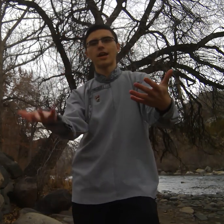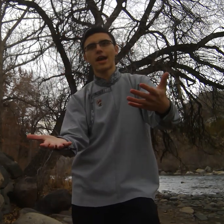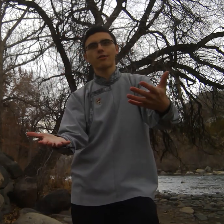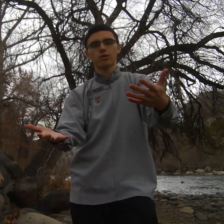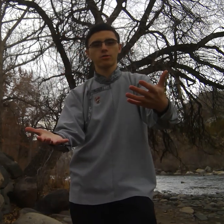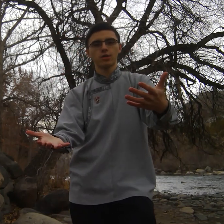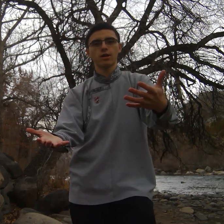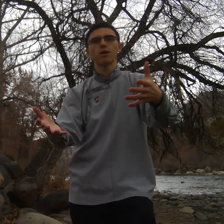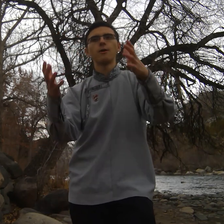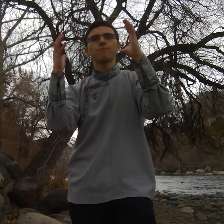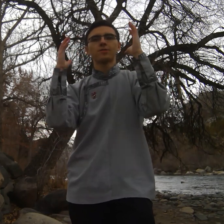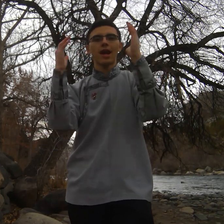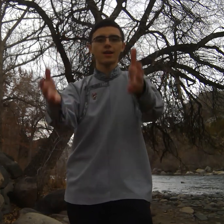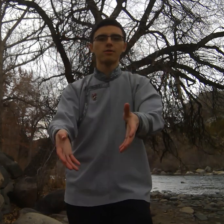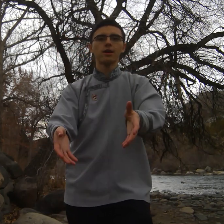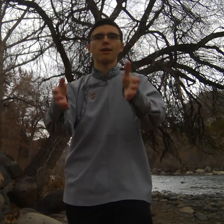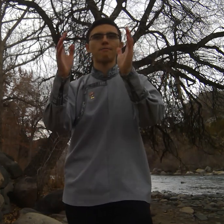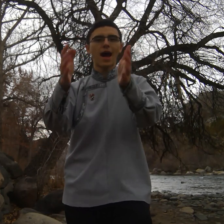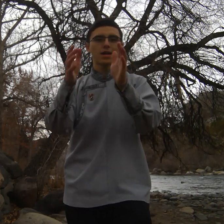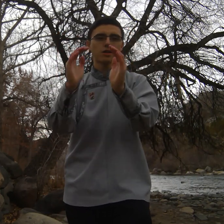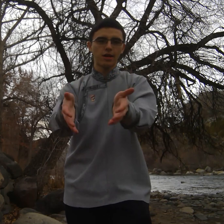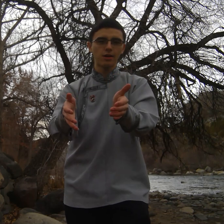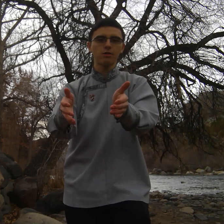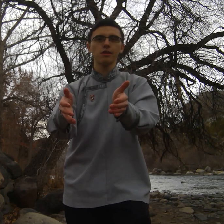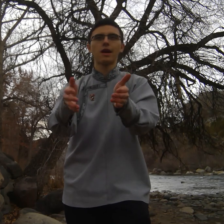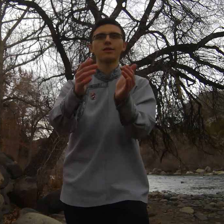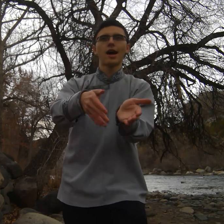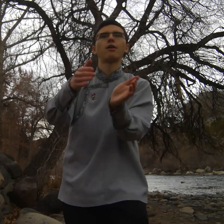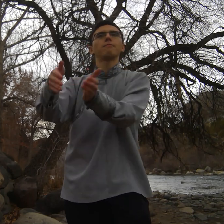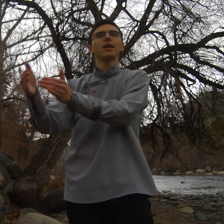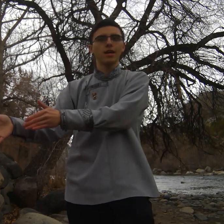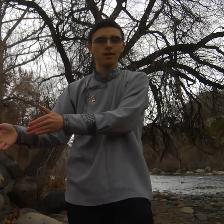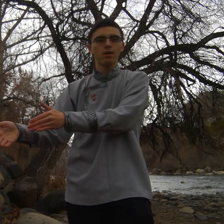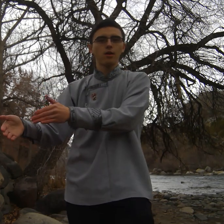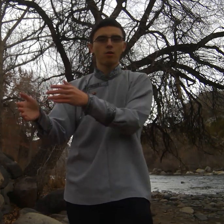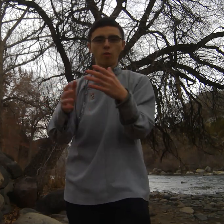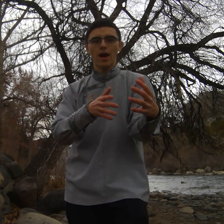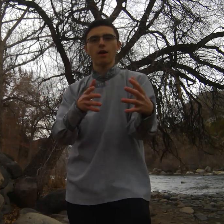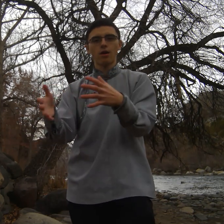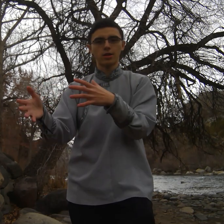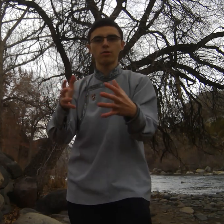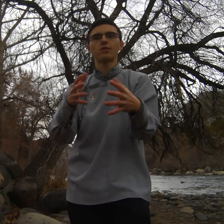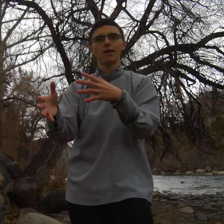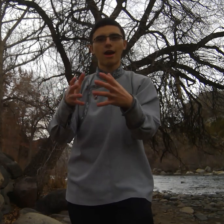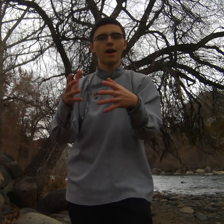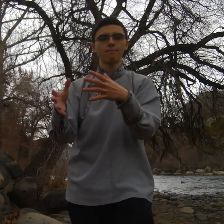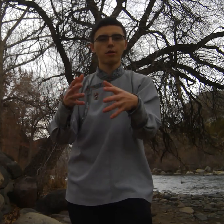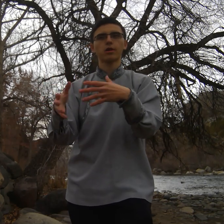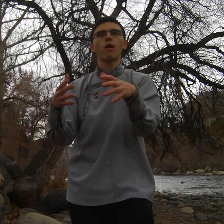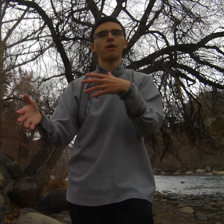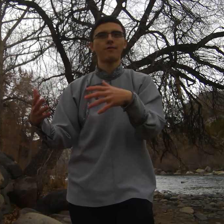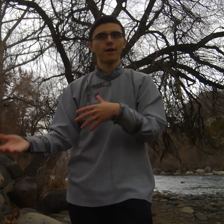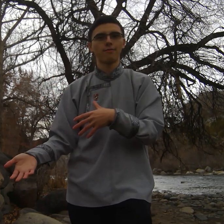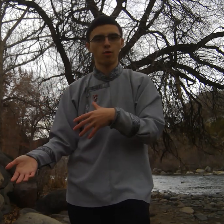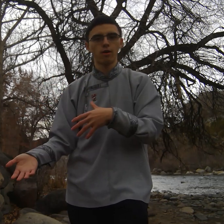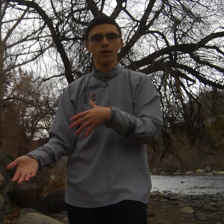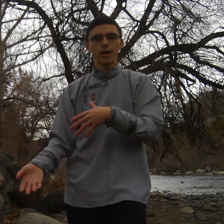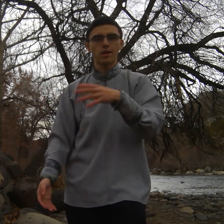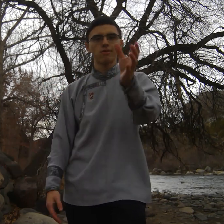like agriculture take a look at my skills and tell me where you think I'm most qualified and so